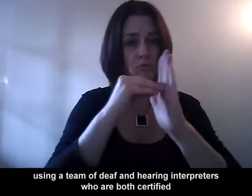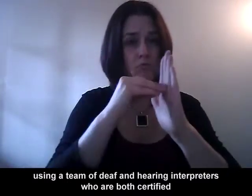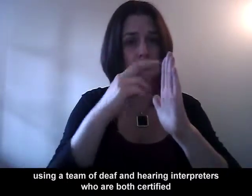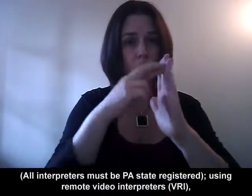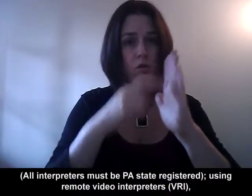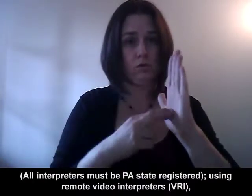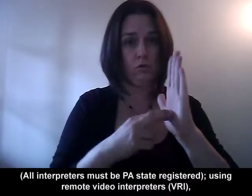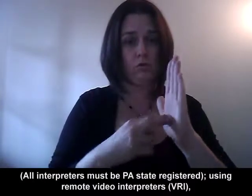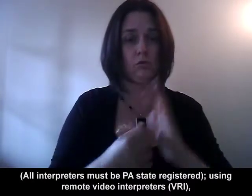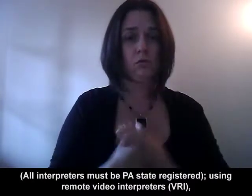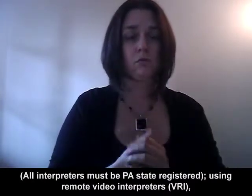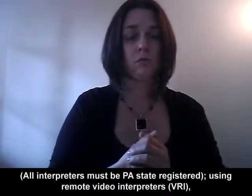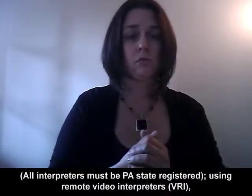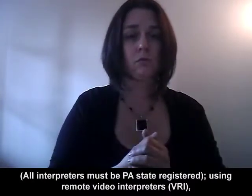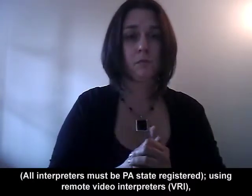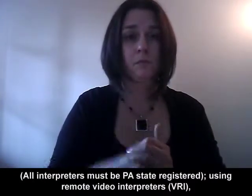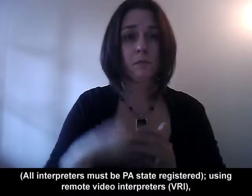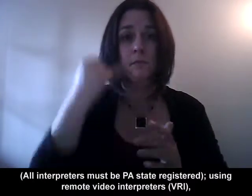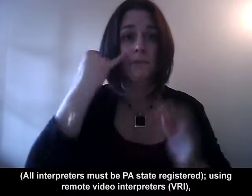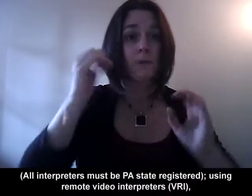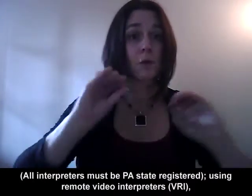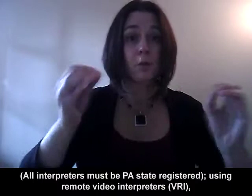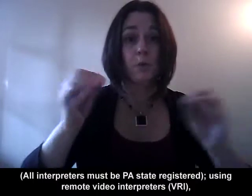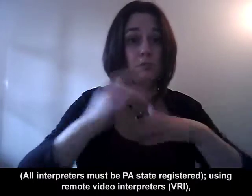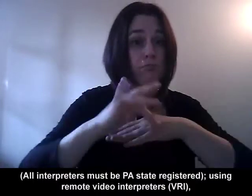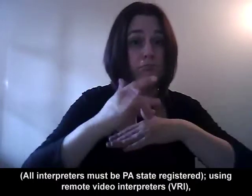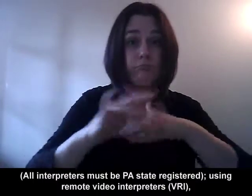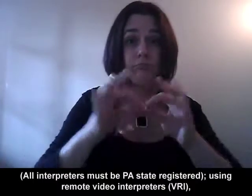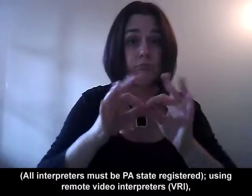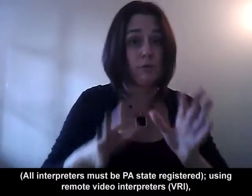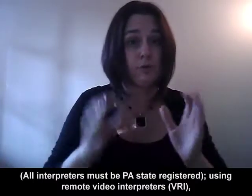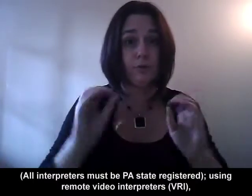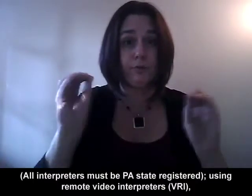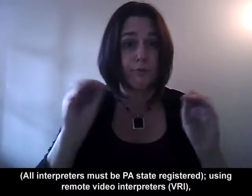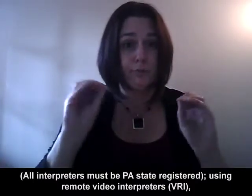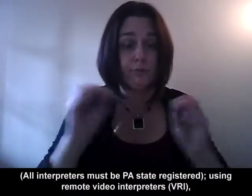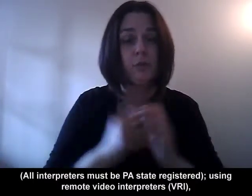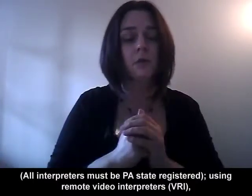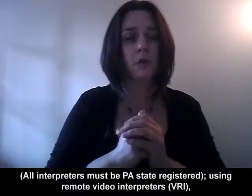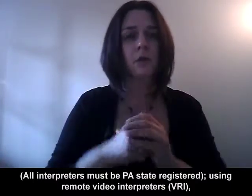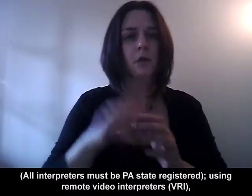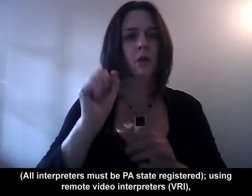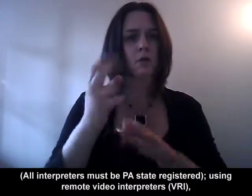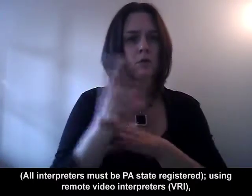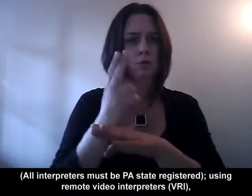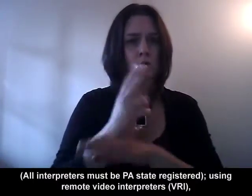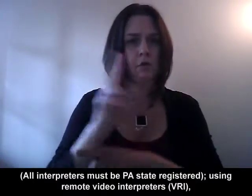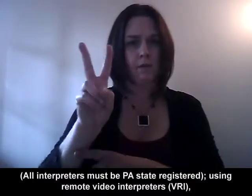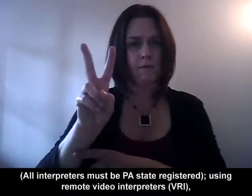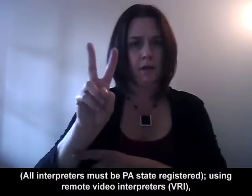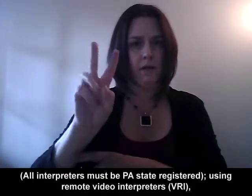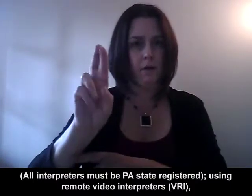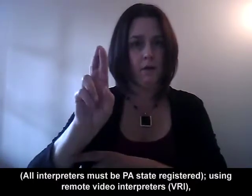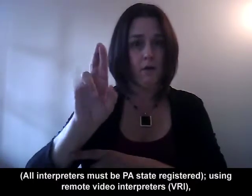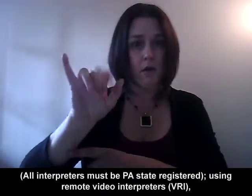All interpreters must be PA state registered. Using remote video interpreters,